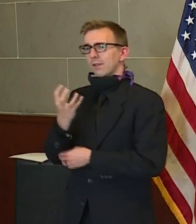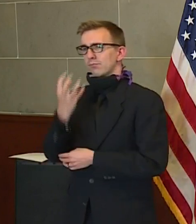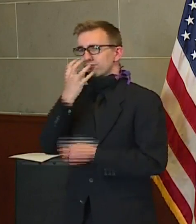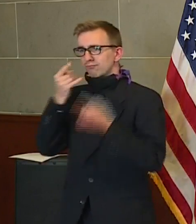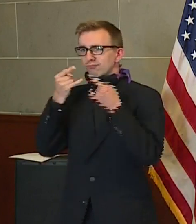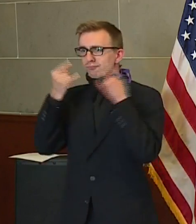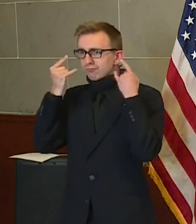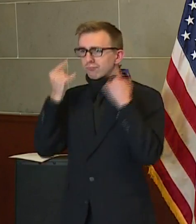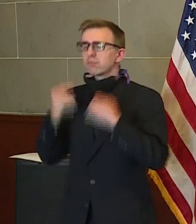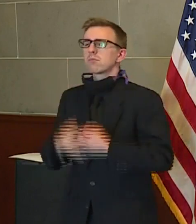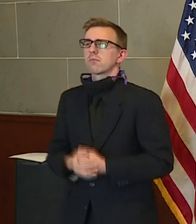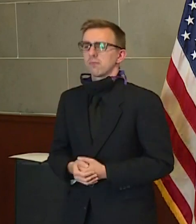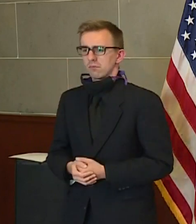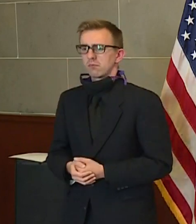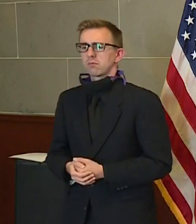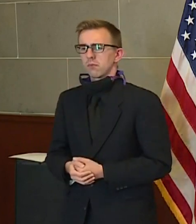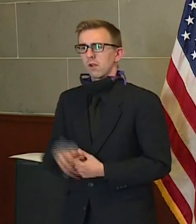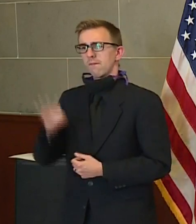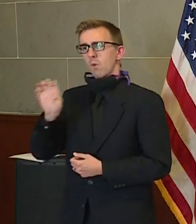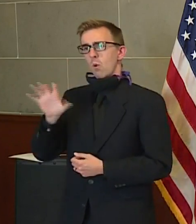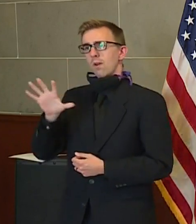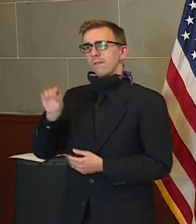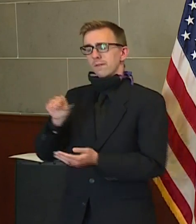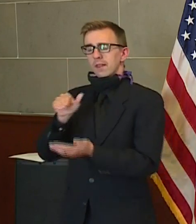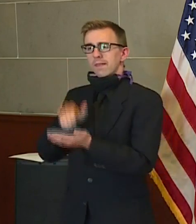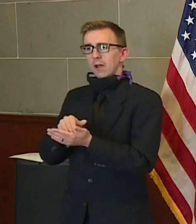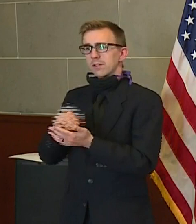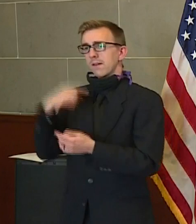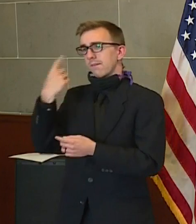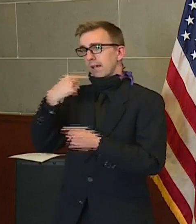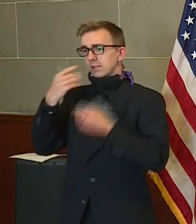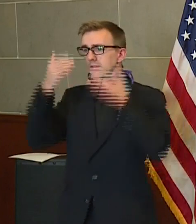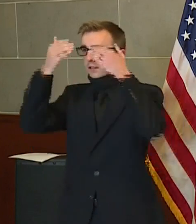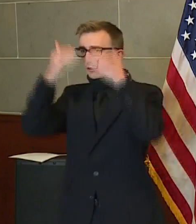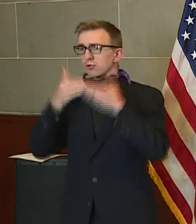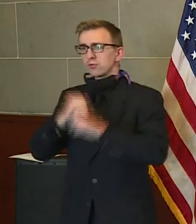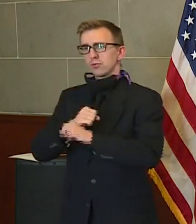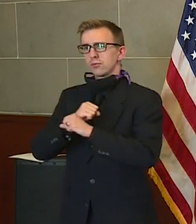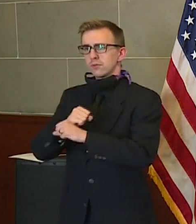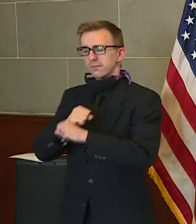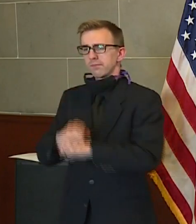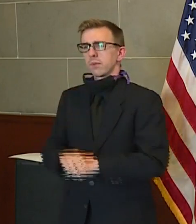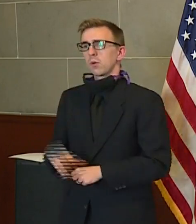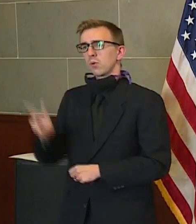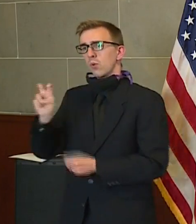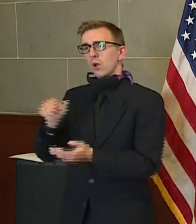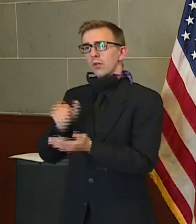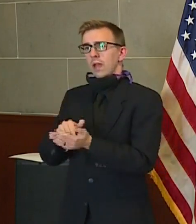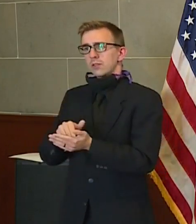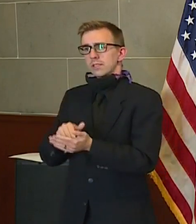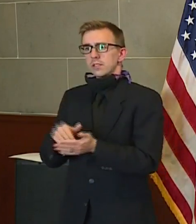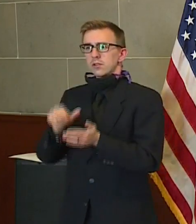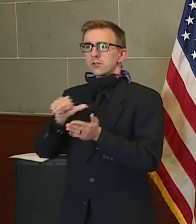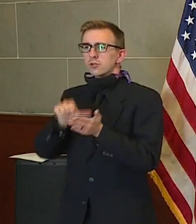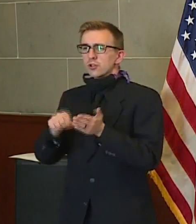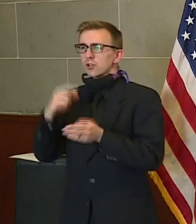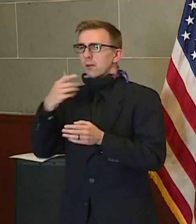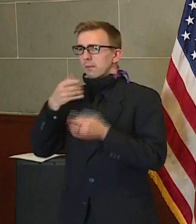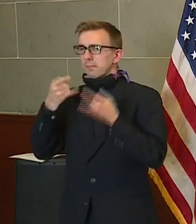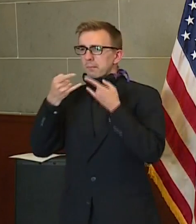mask, 450,000 face shields and 200,000 surgical mask.